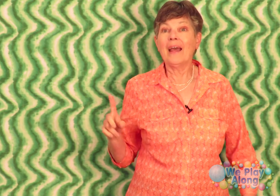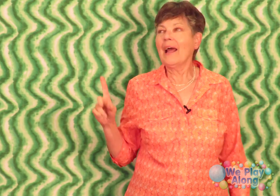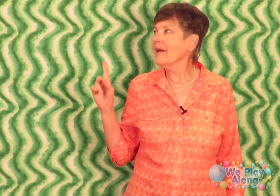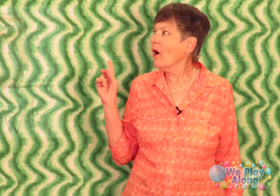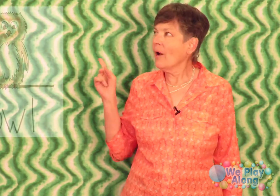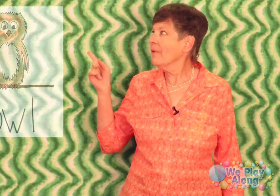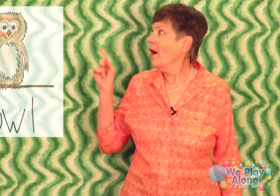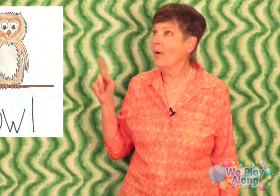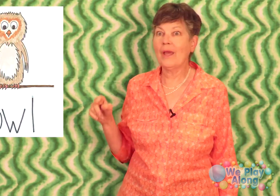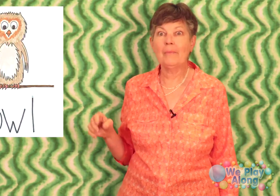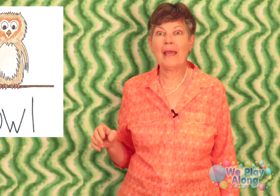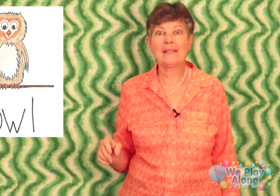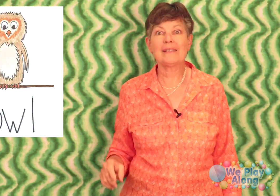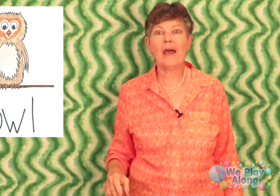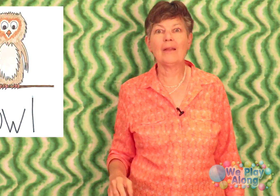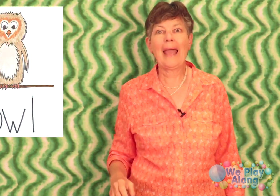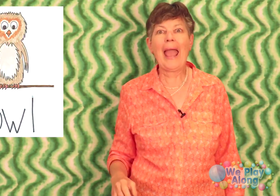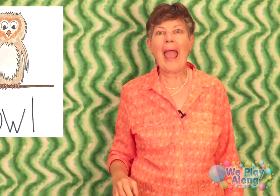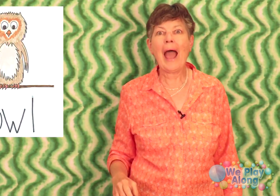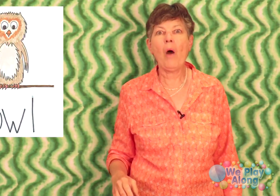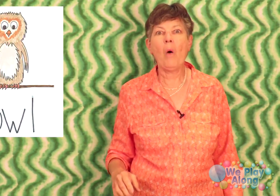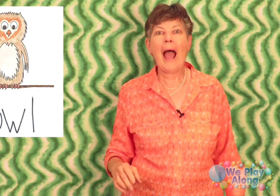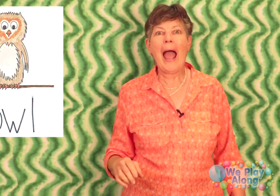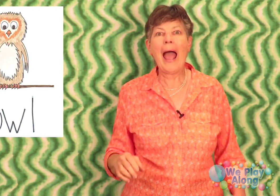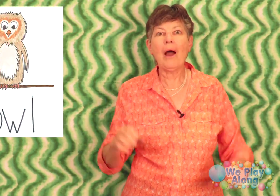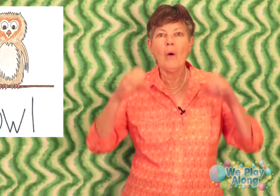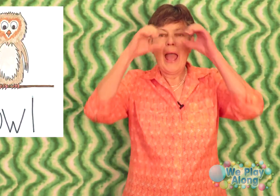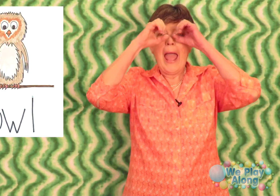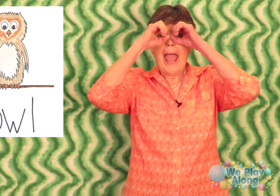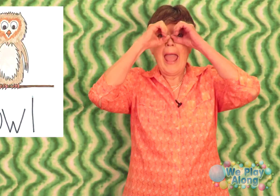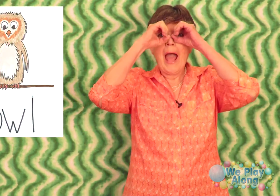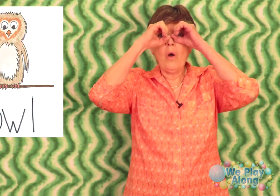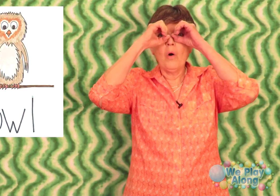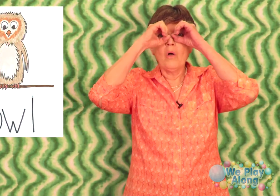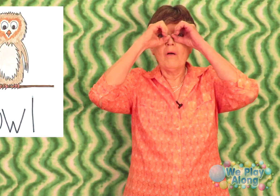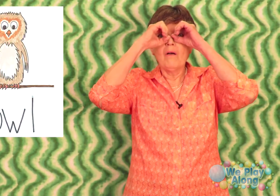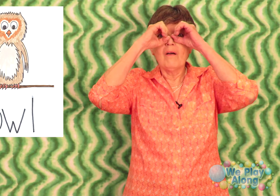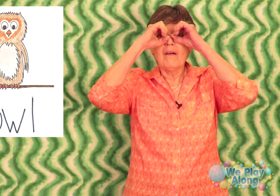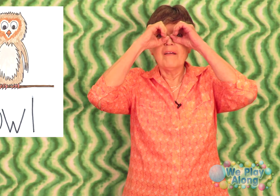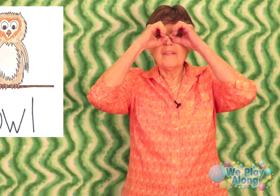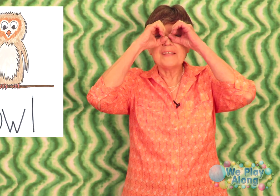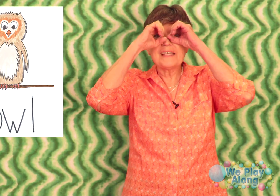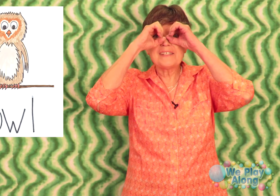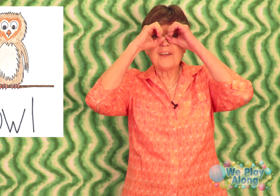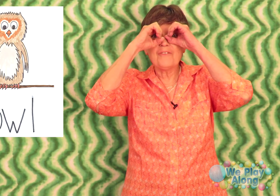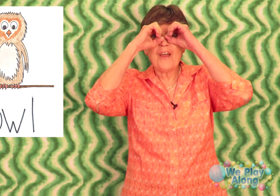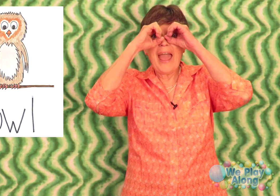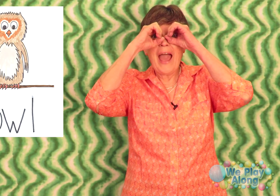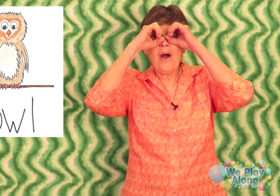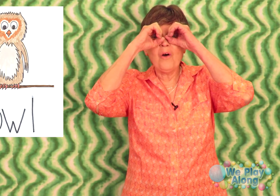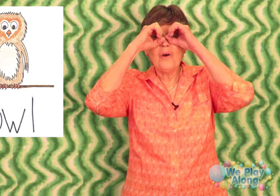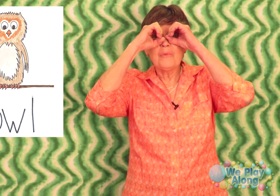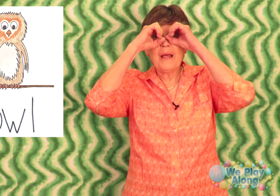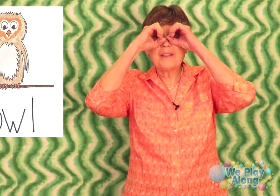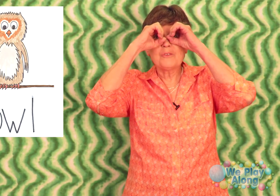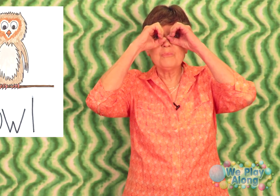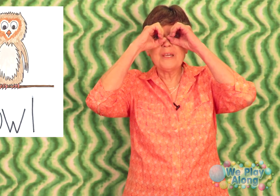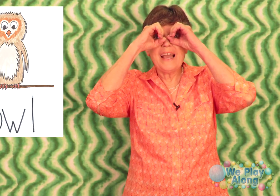O can make a sound like ow ow ow ow it's a sign for L like those big